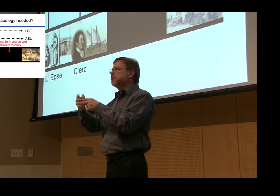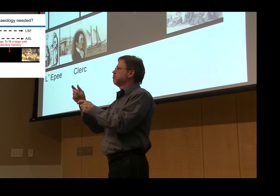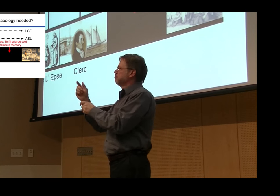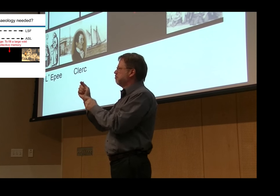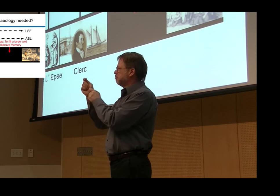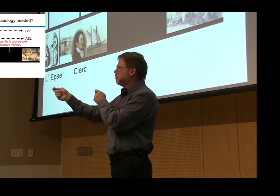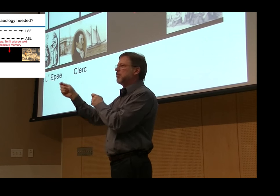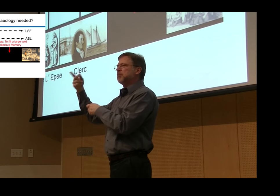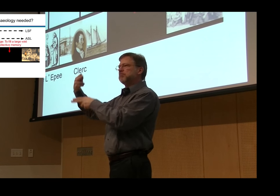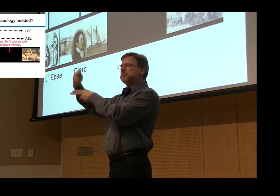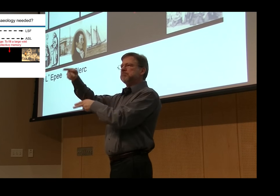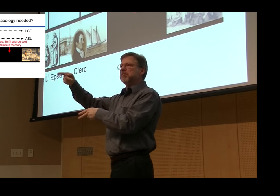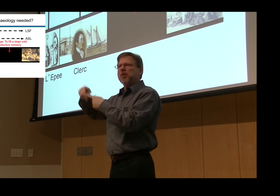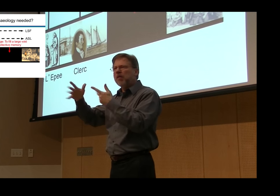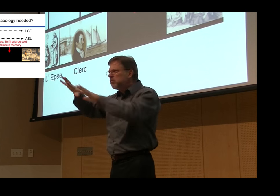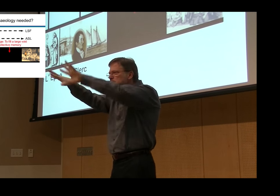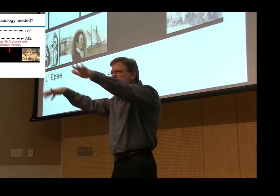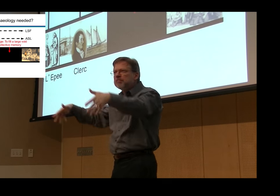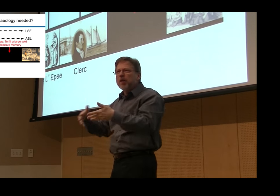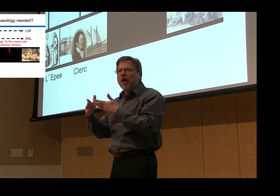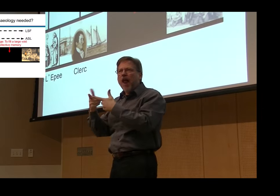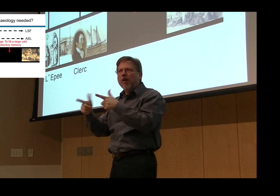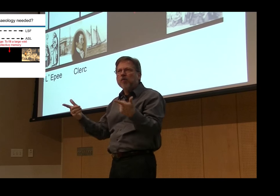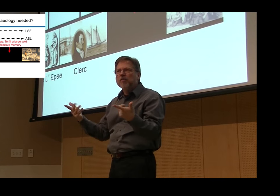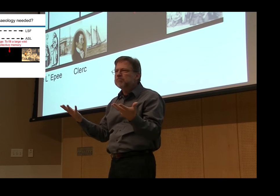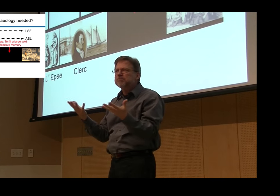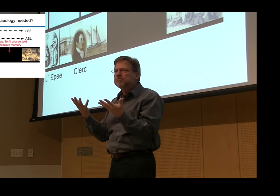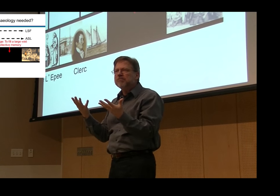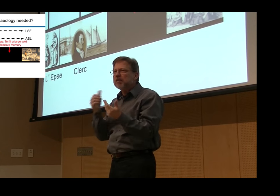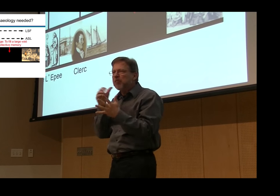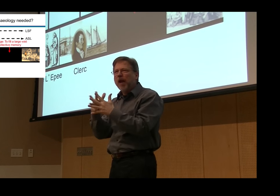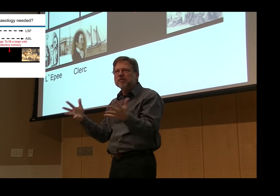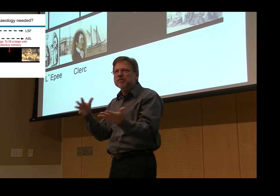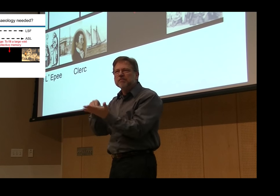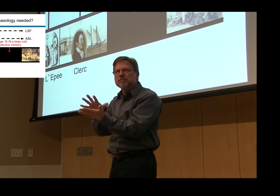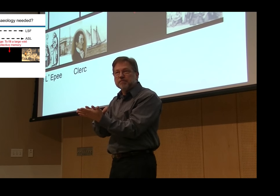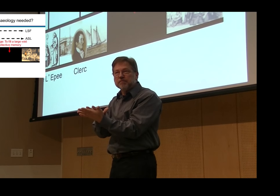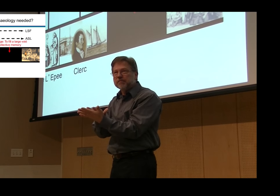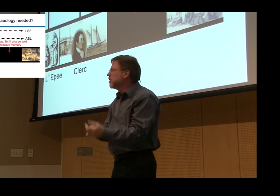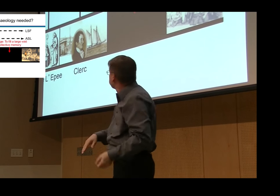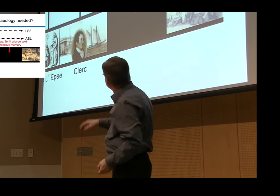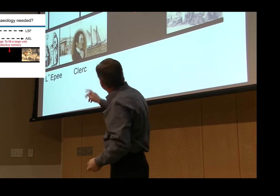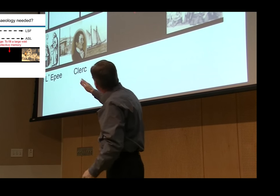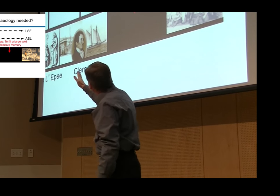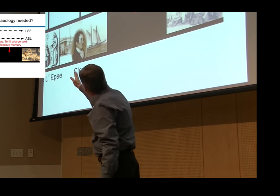encouraged him to think of how to educate them. And, of course, he has been